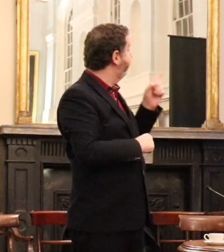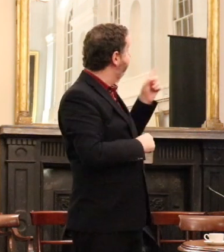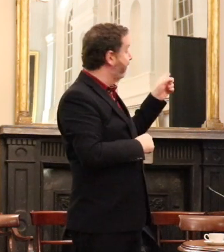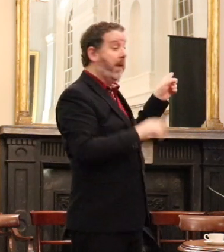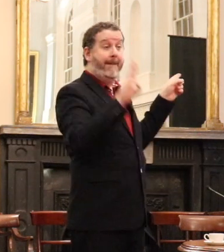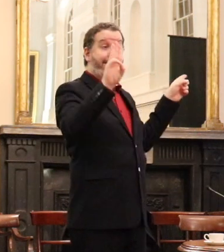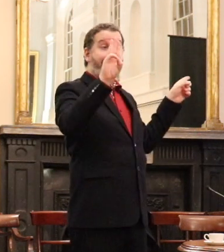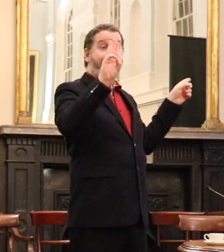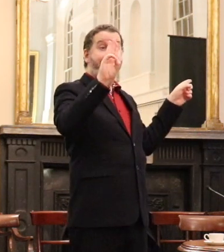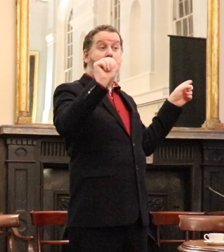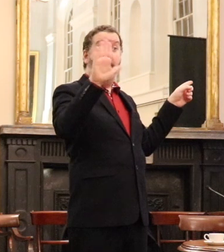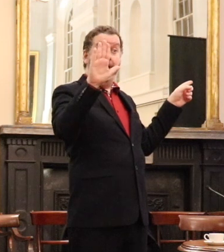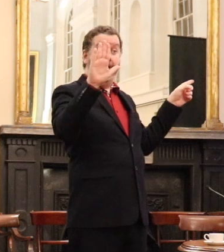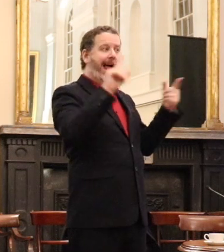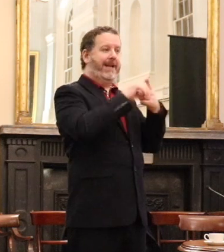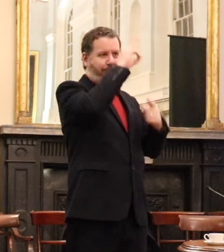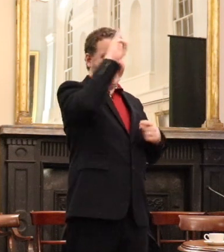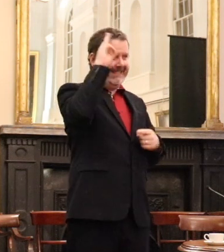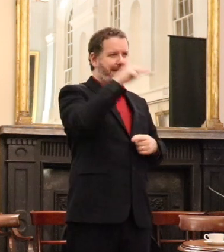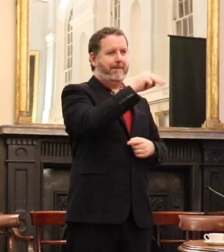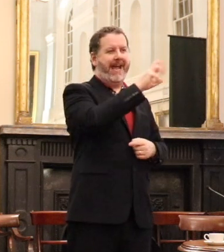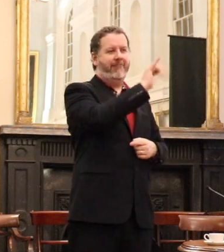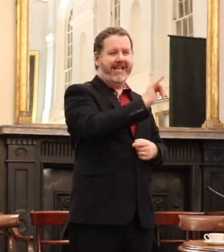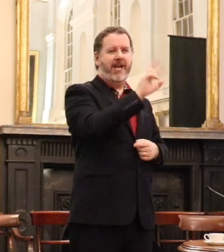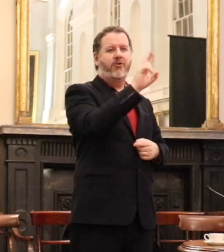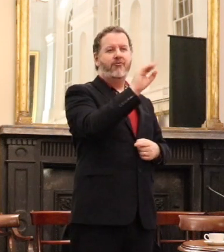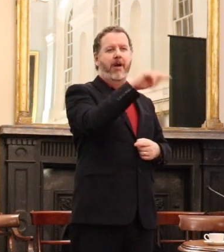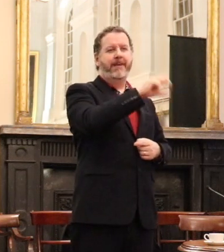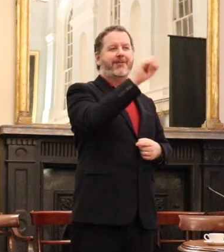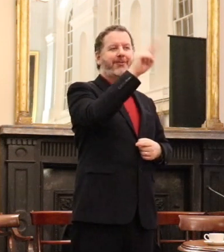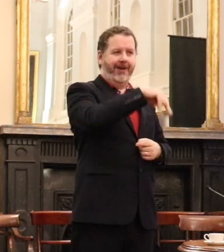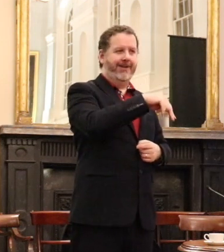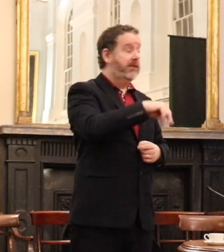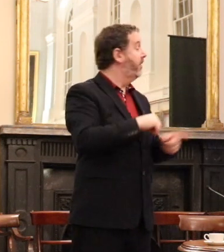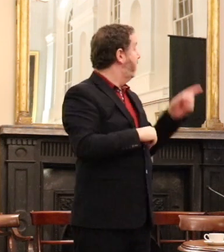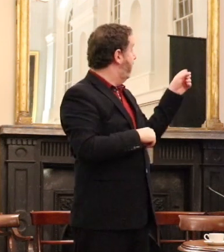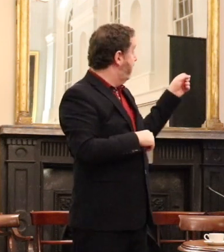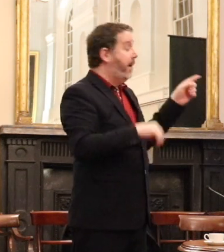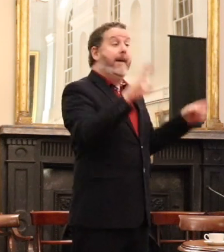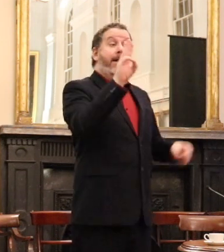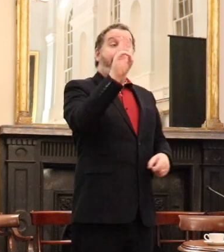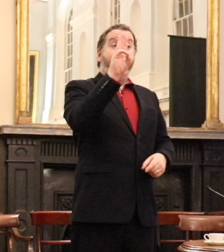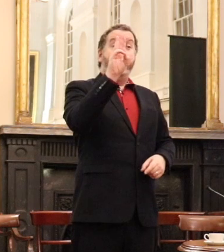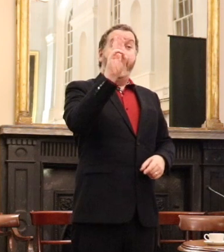Mary Robertson into a flag effect. Now Paul does believe in the republic and that's as low as I've ever seen in front